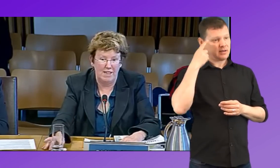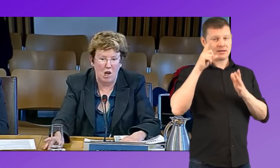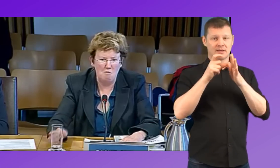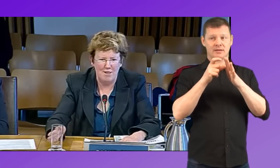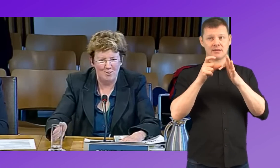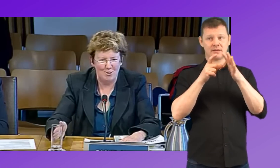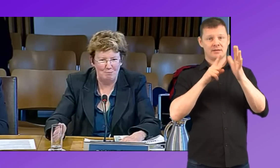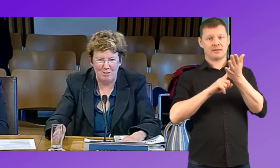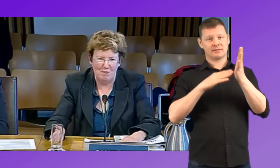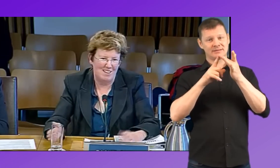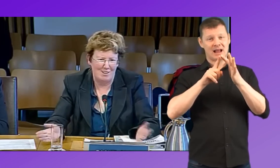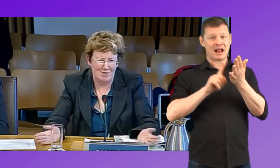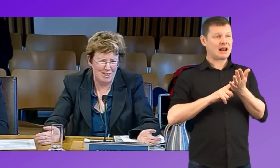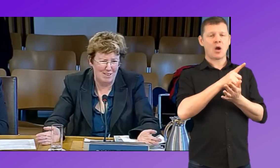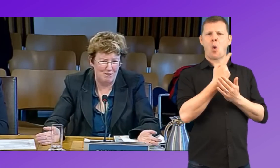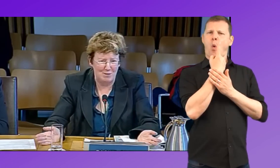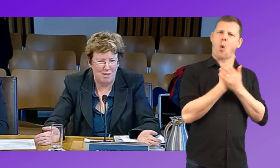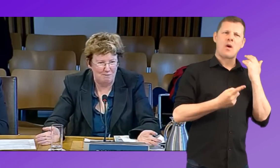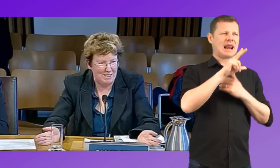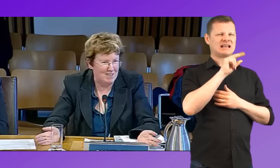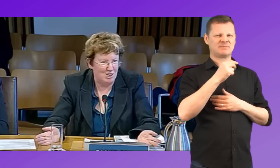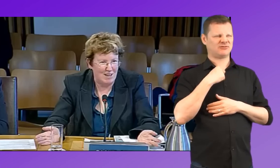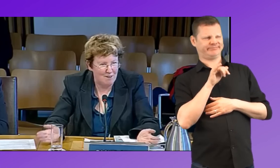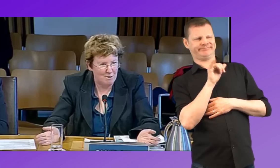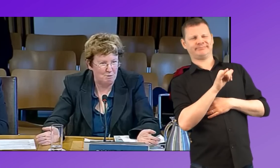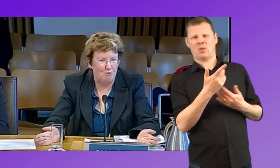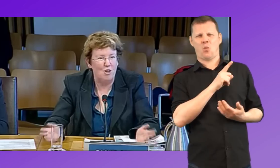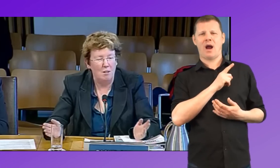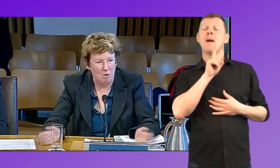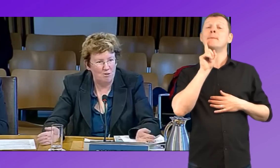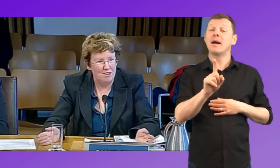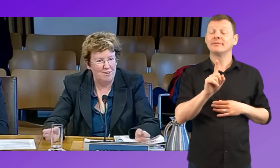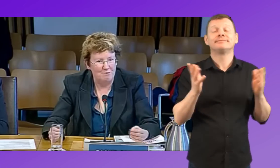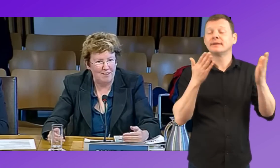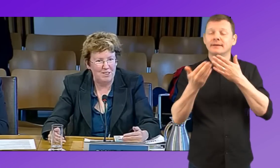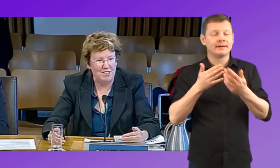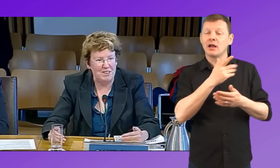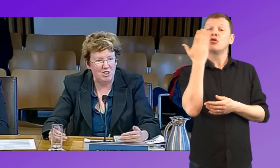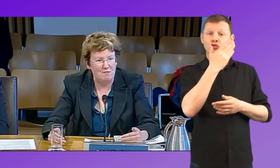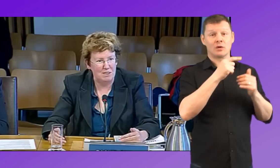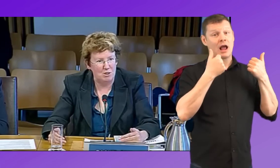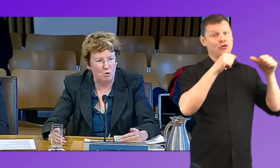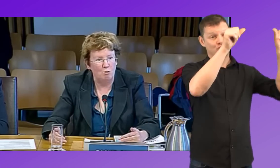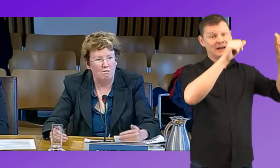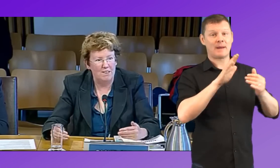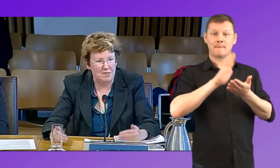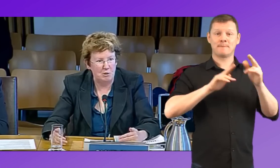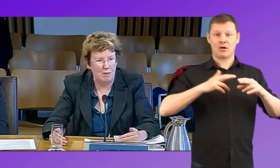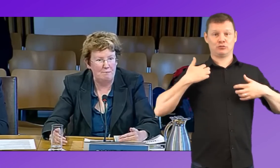DL only uses speech because I can't see nowadays why we need to just have that approach. But the fact is, is an achieving school is a school where